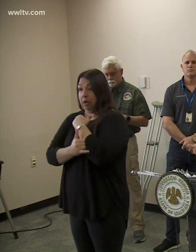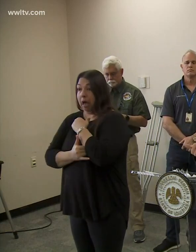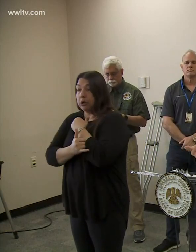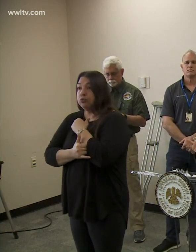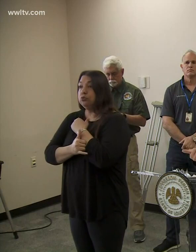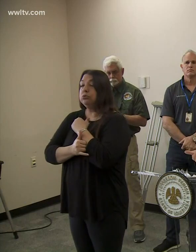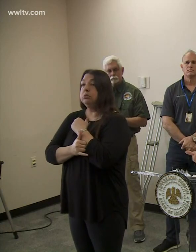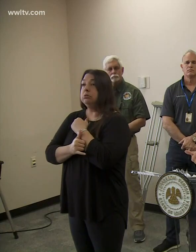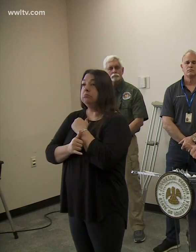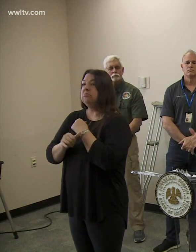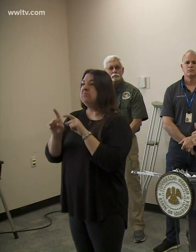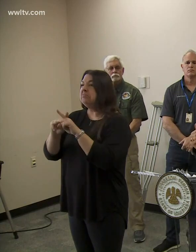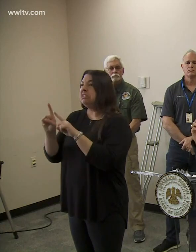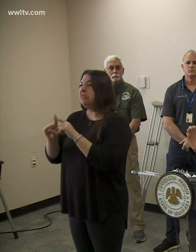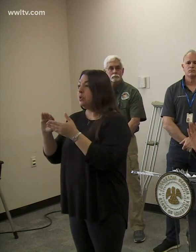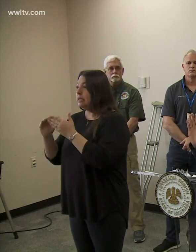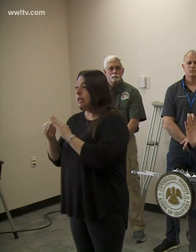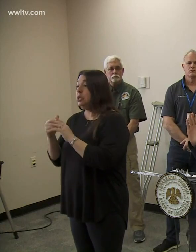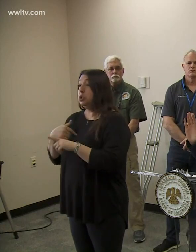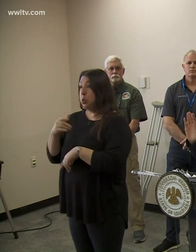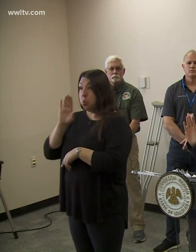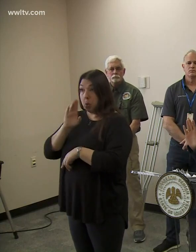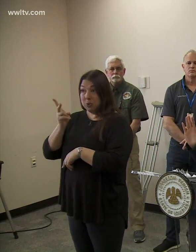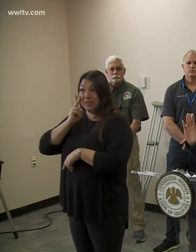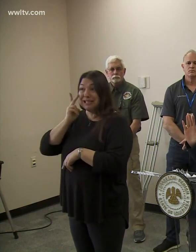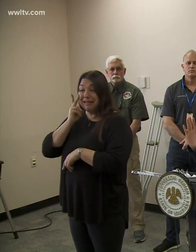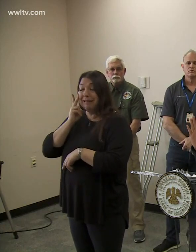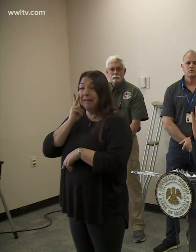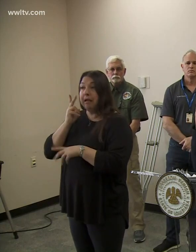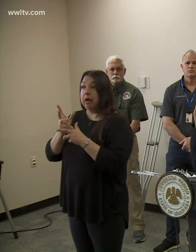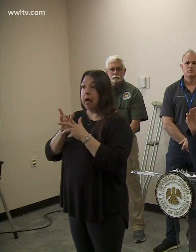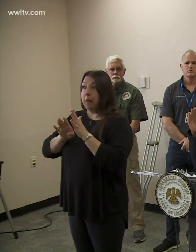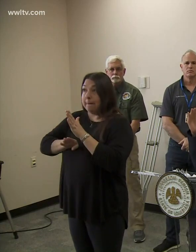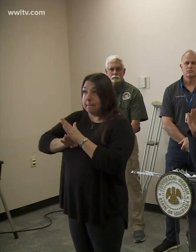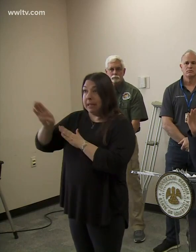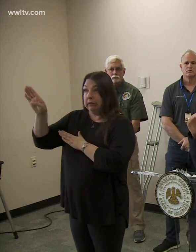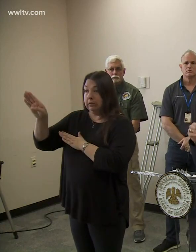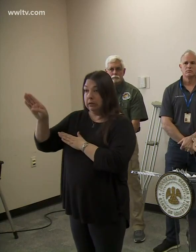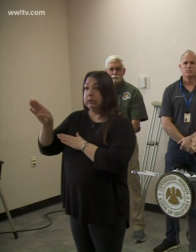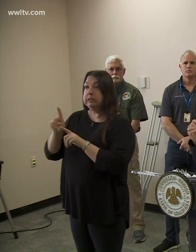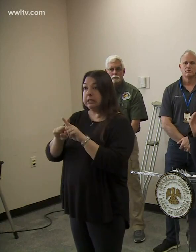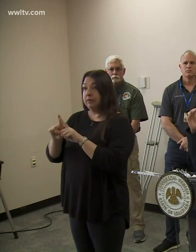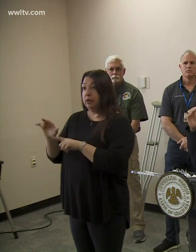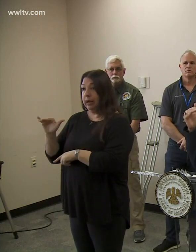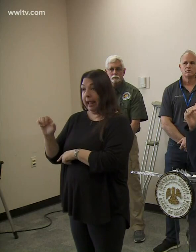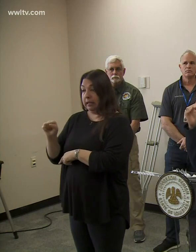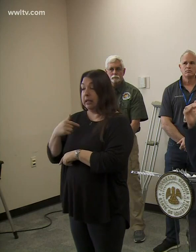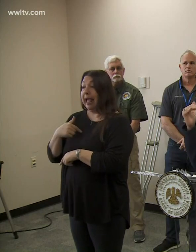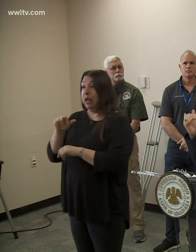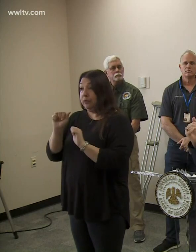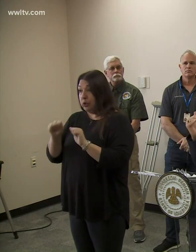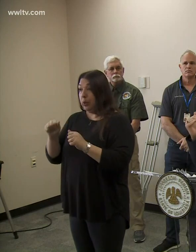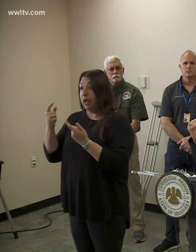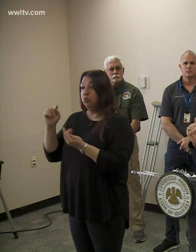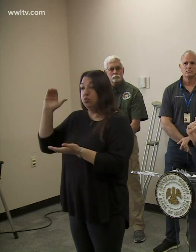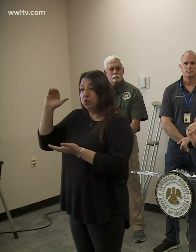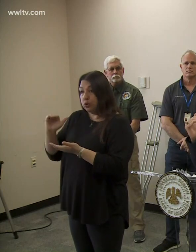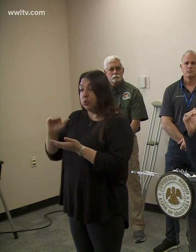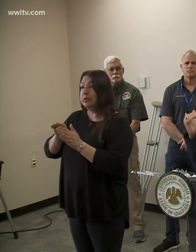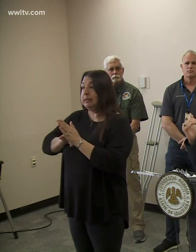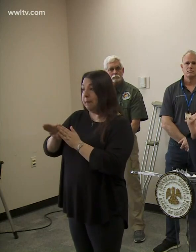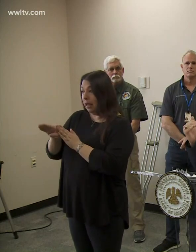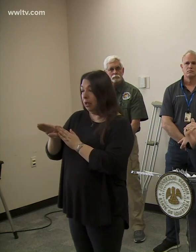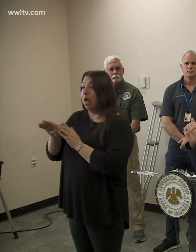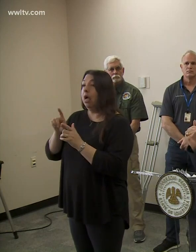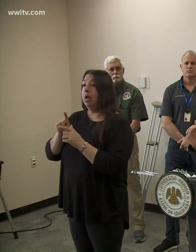at the cities in the United States, you expect to see a very large peak of cases. And if you can reduce that peak